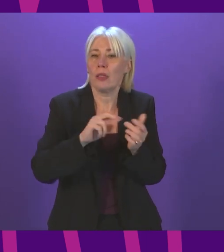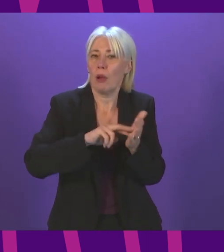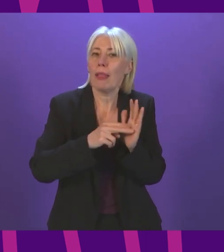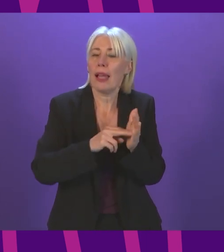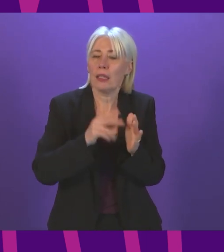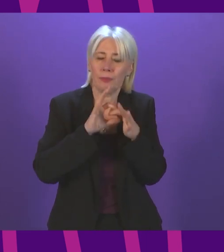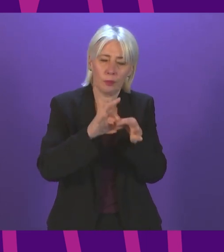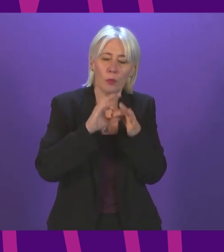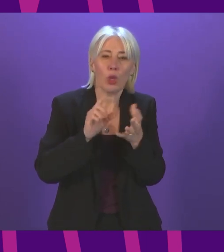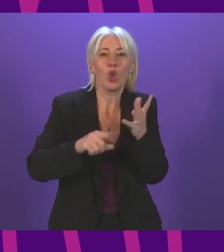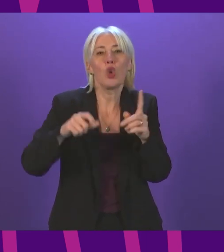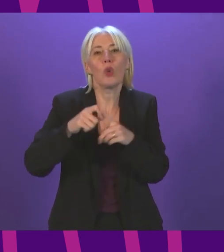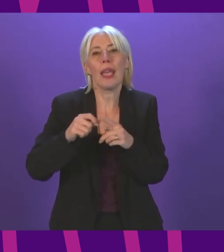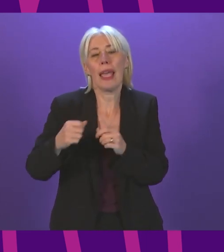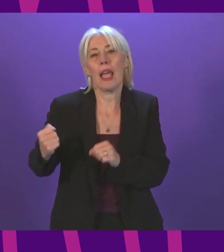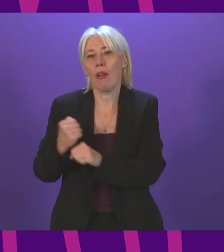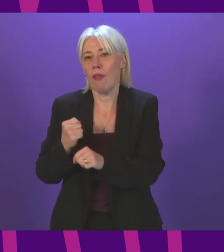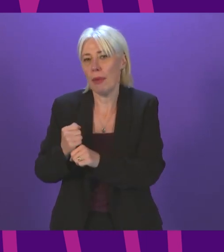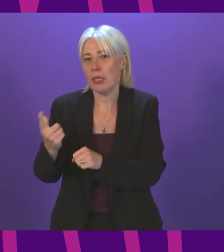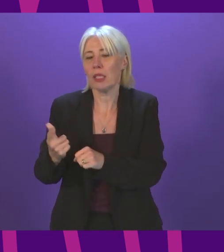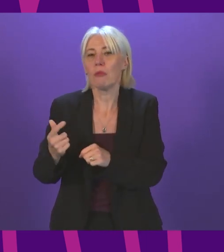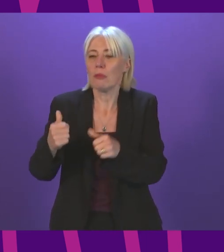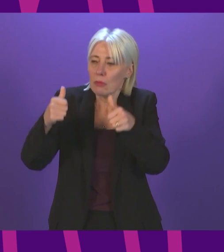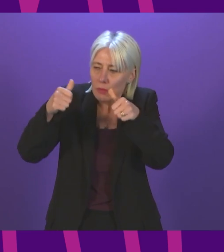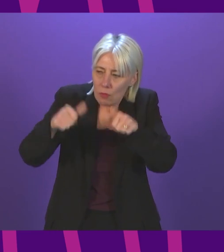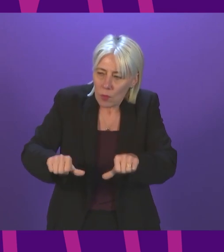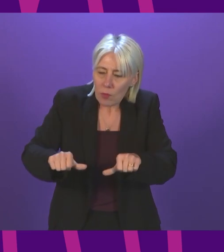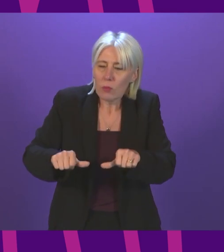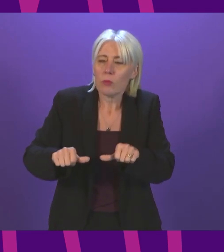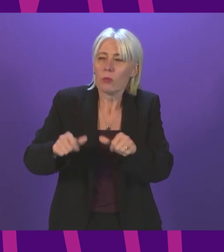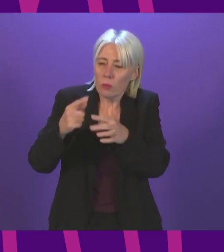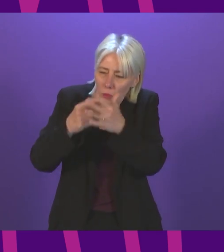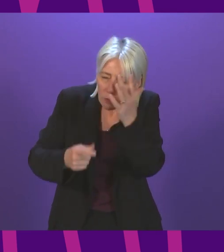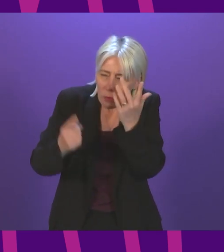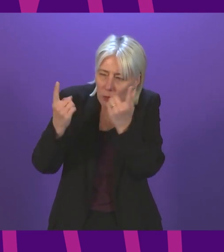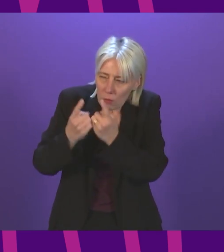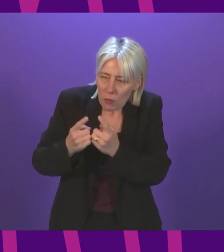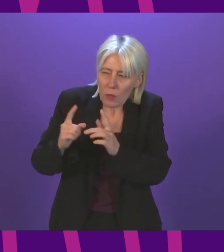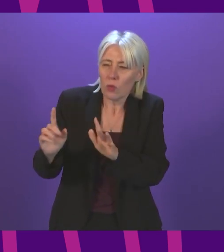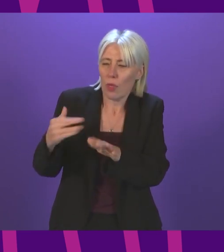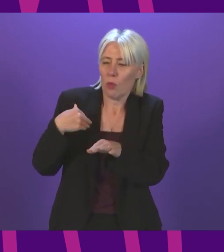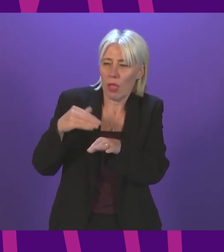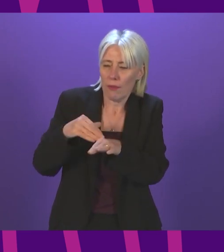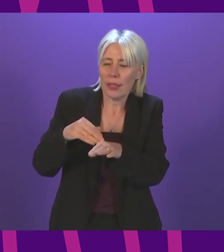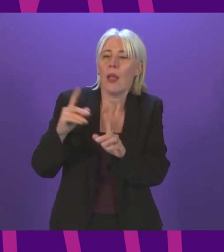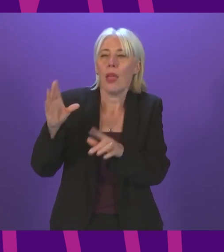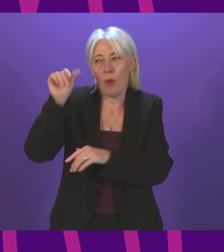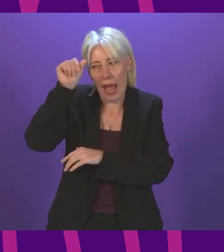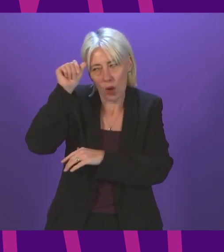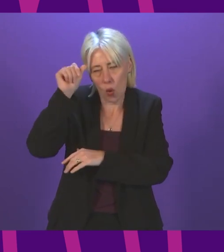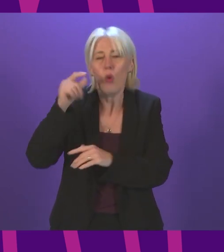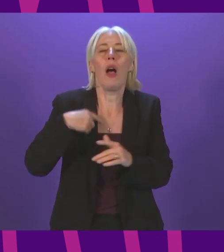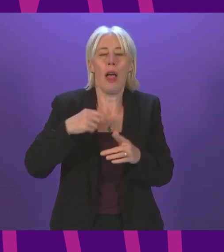closely with the UK government to get finalisation of those additional consequentials that have come our way. And, of course, I will inform Parliament